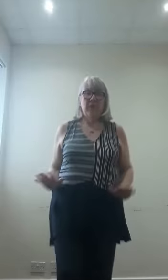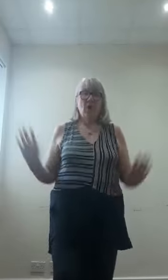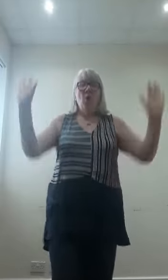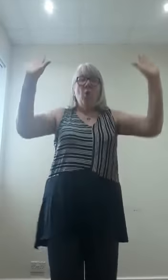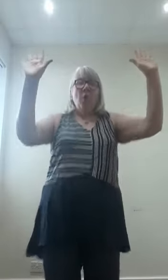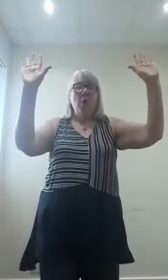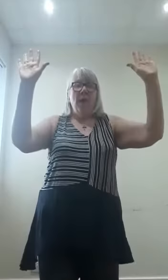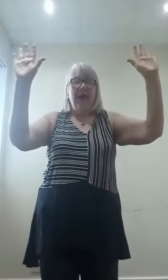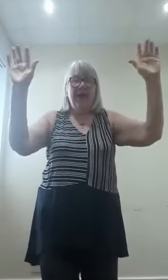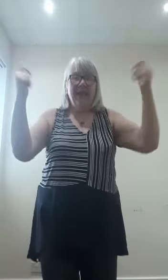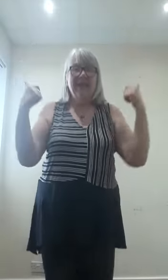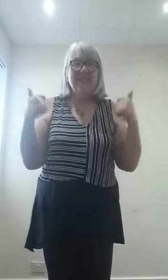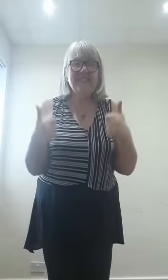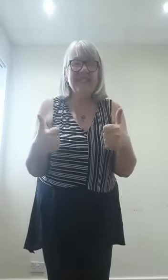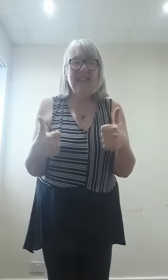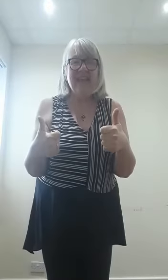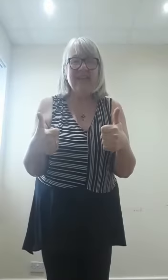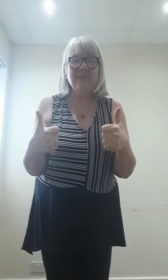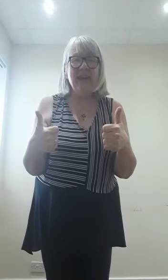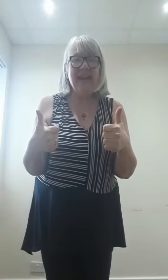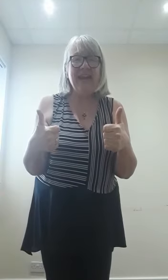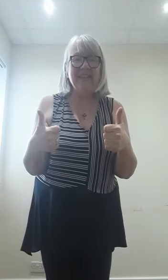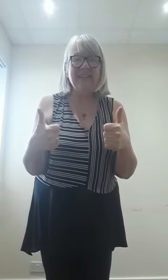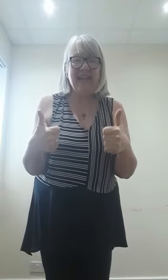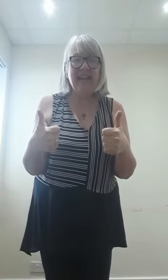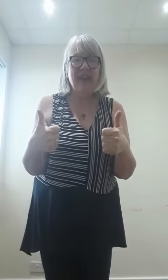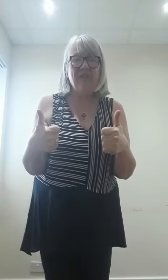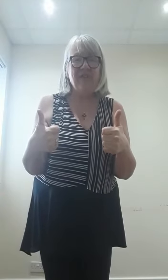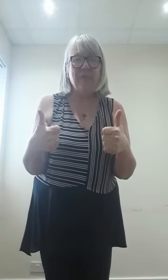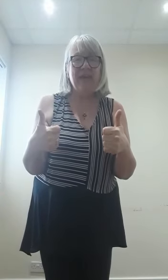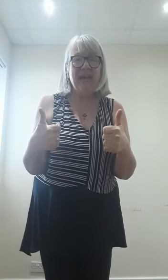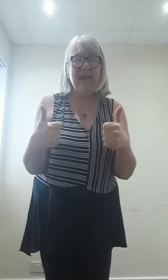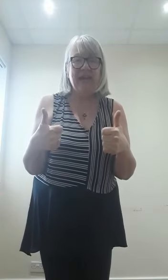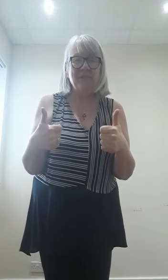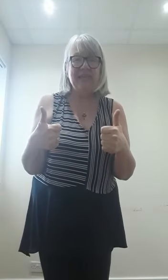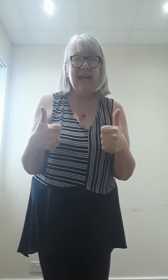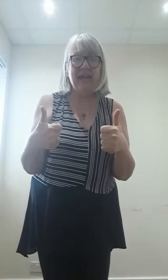Woo! See you next week. Take care, everybody. Keep safe.